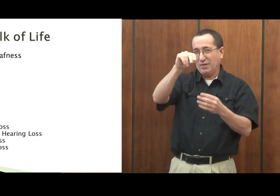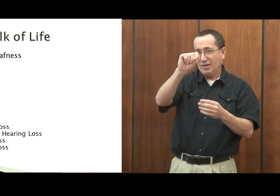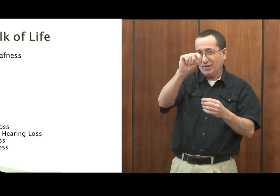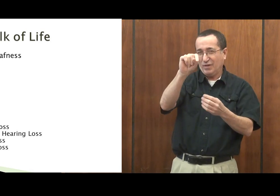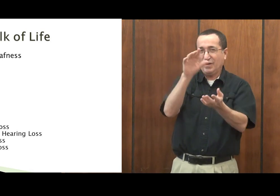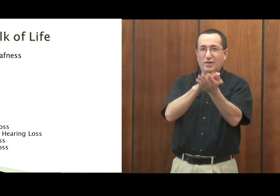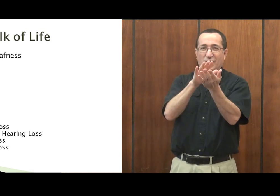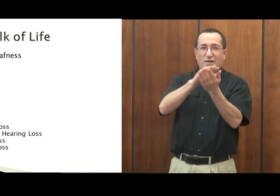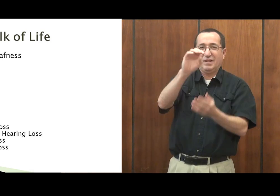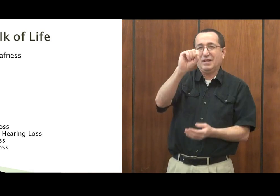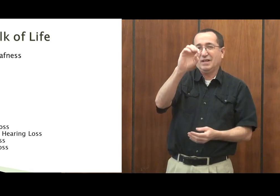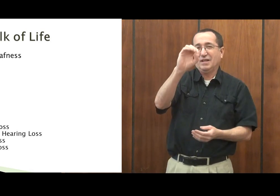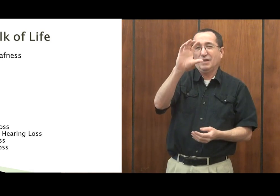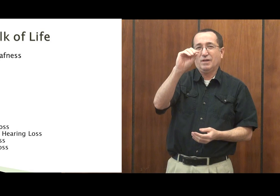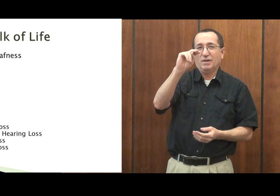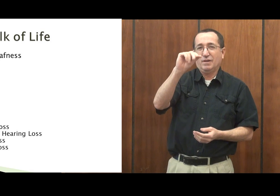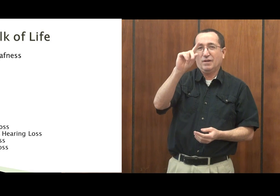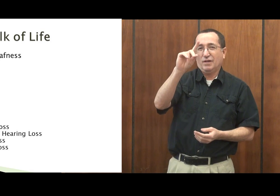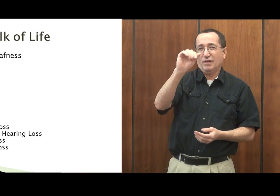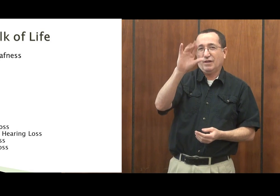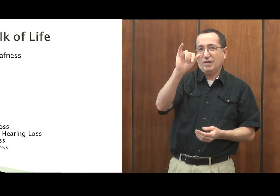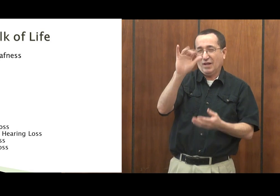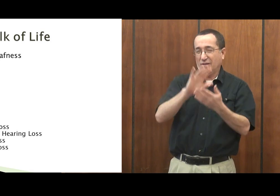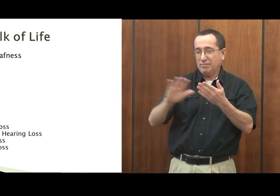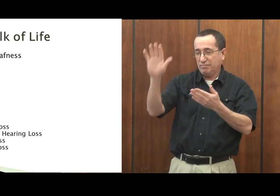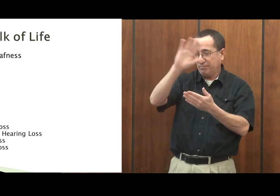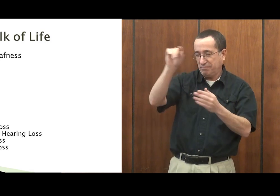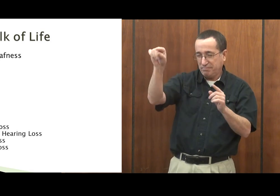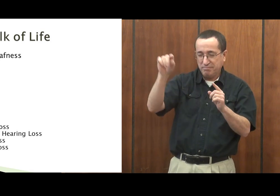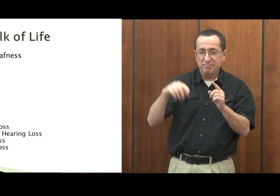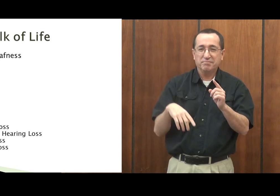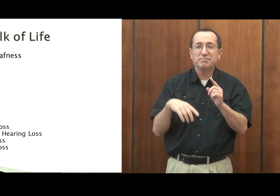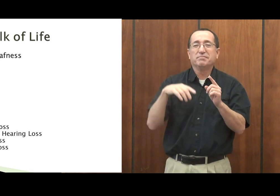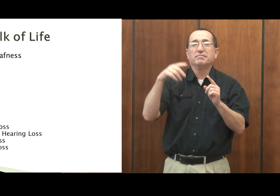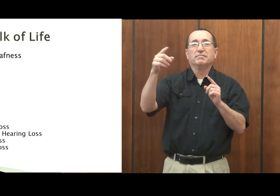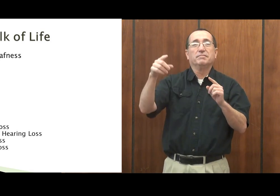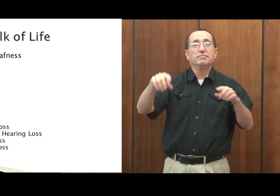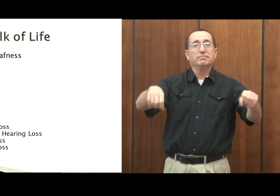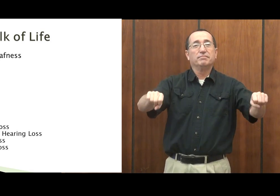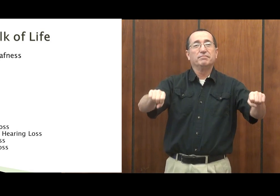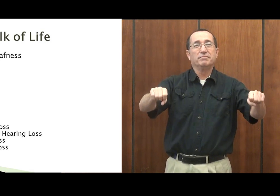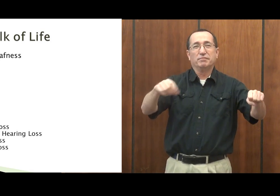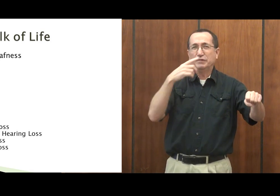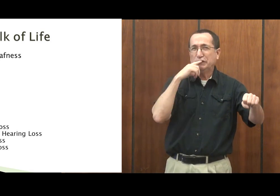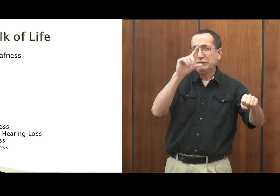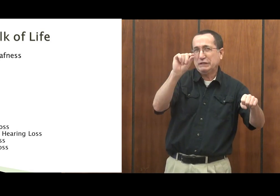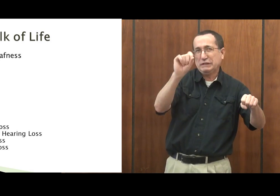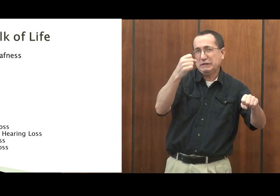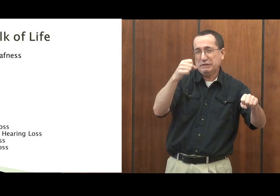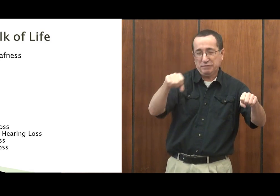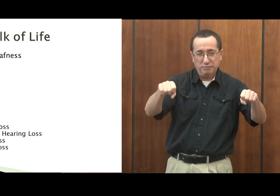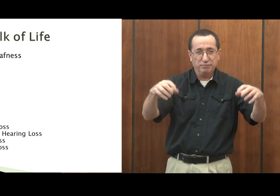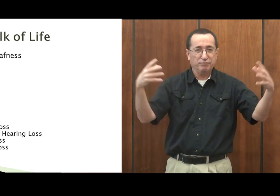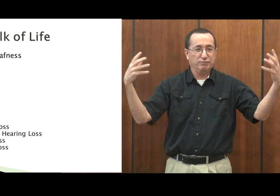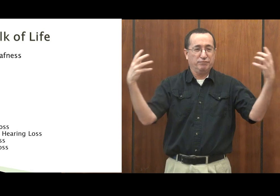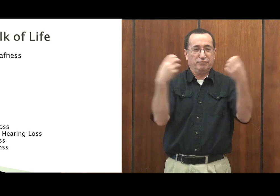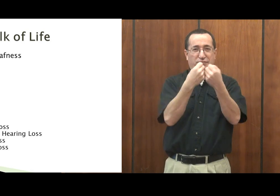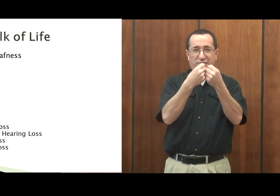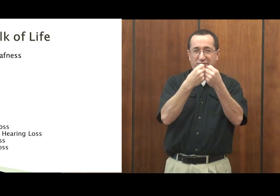Gallaudet University is the only university in the world for deaf and hard of hearing people. The president was in his 20s.